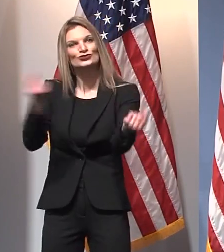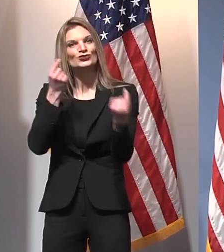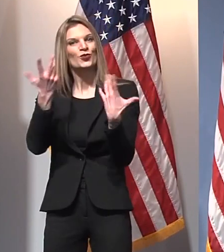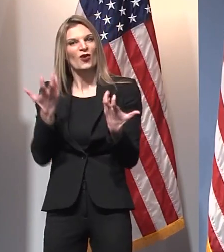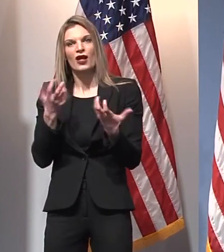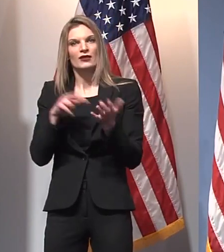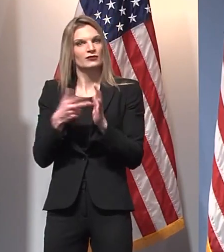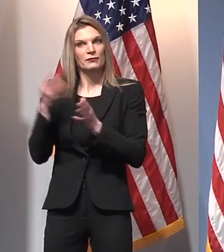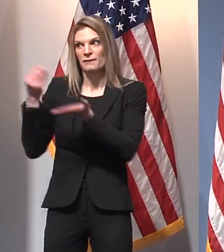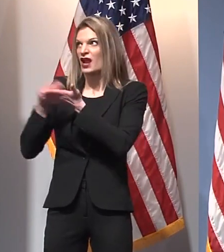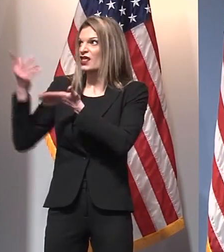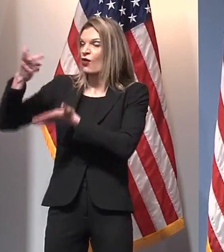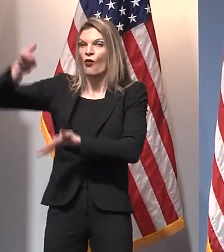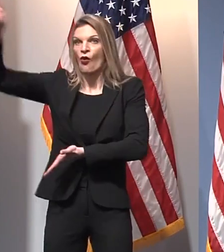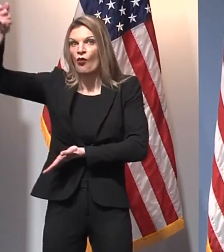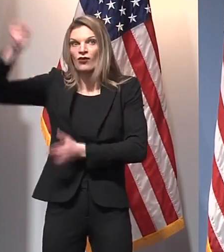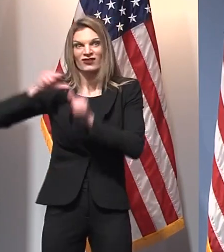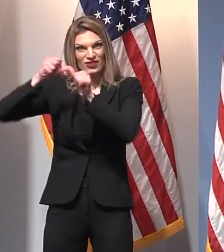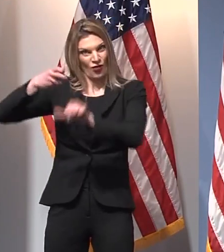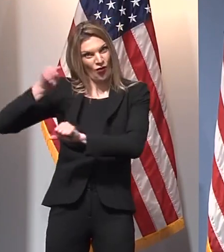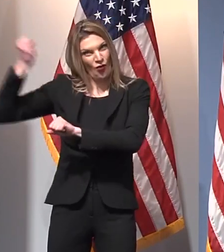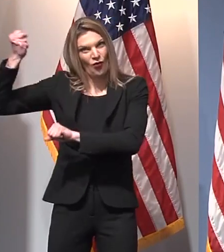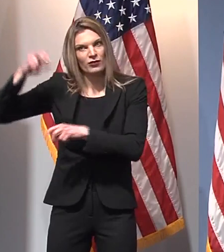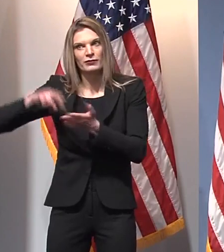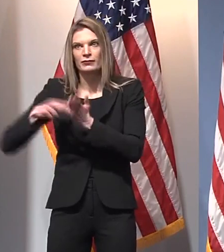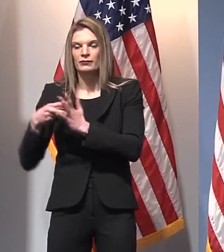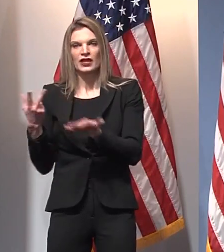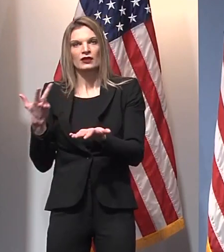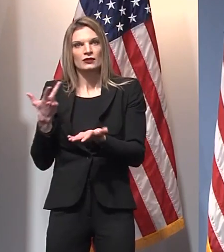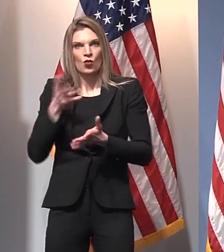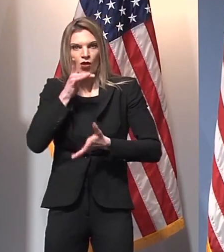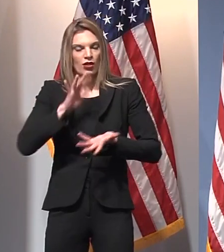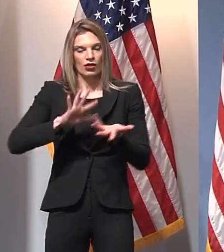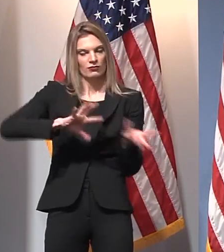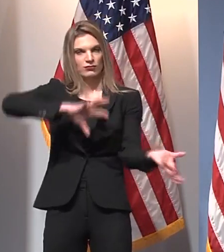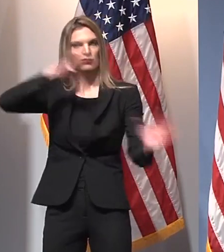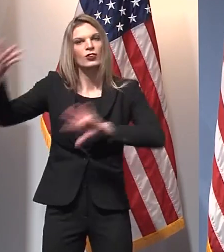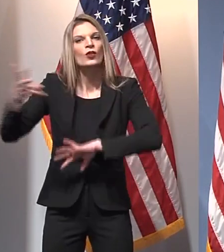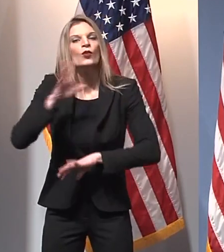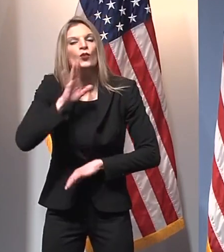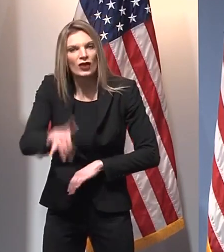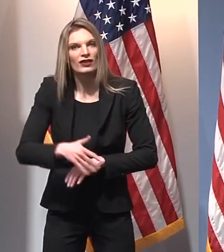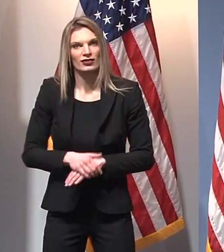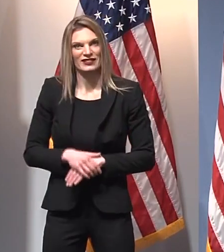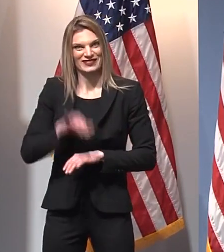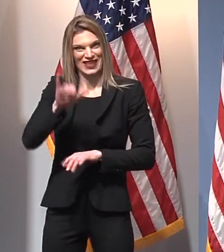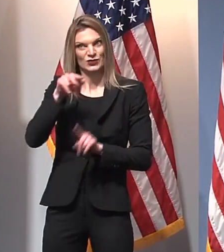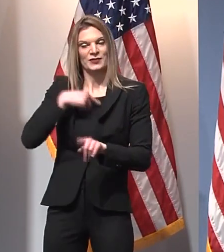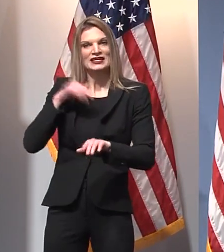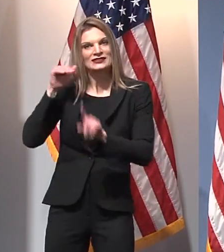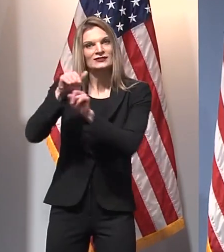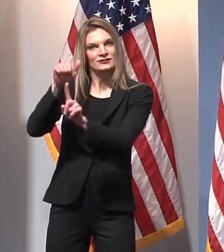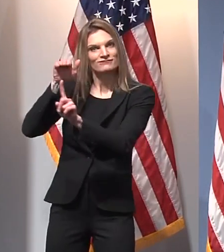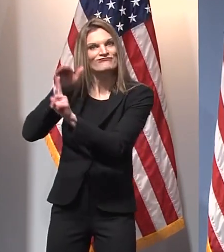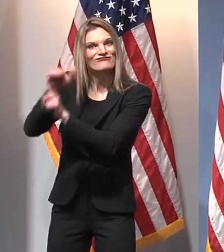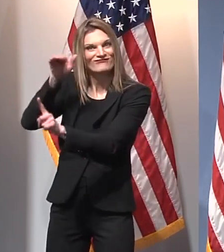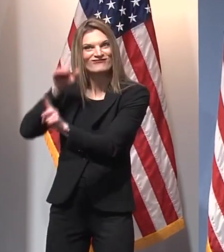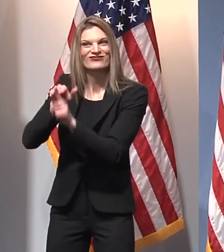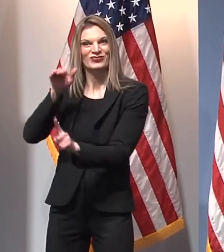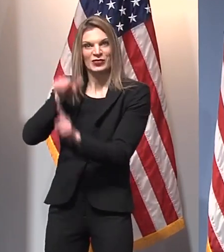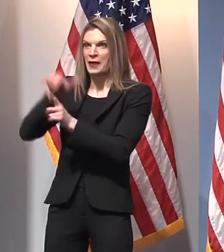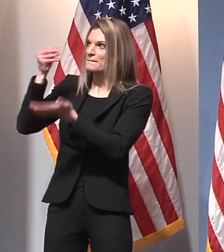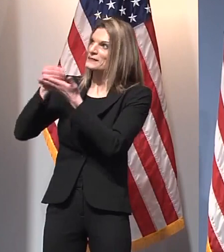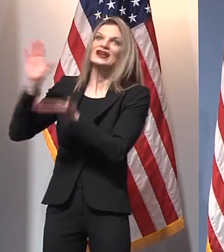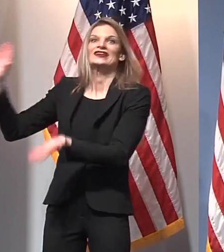people could possibly get sick and a variant could take hold. That's precisely why this is so important that these resources that have been